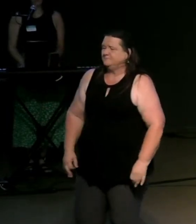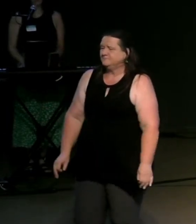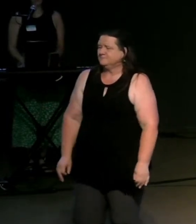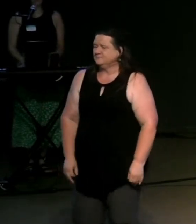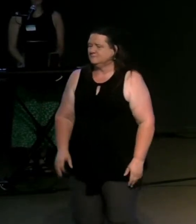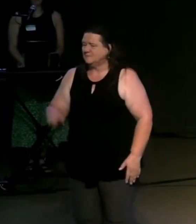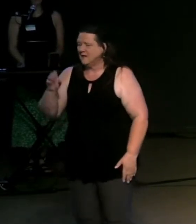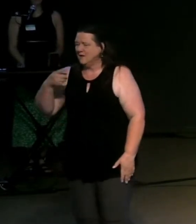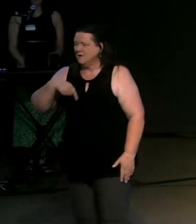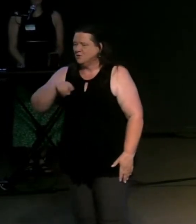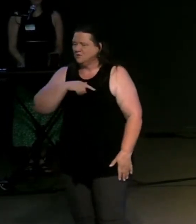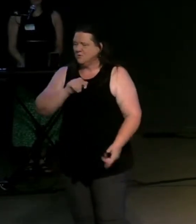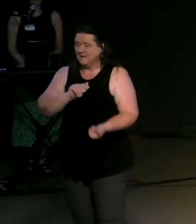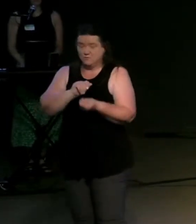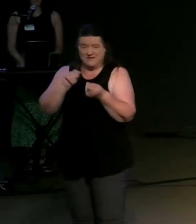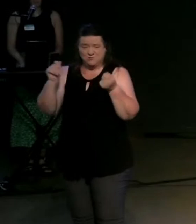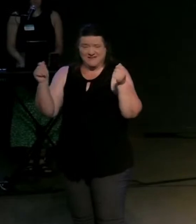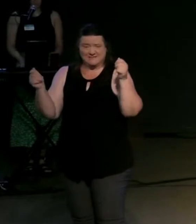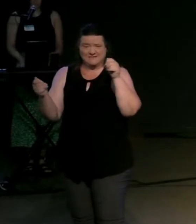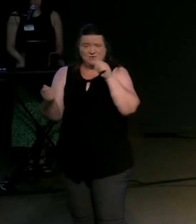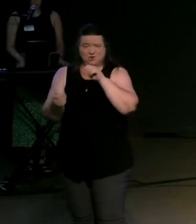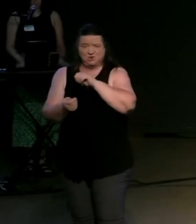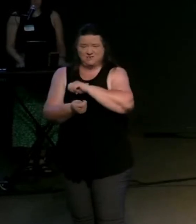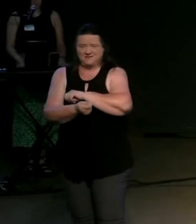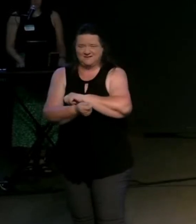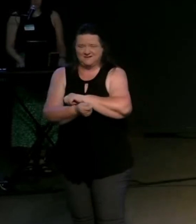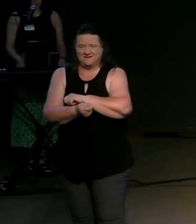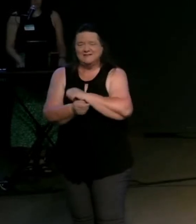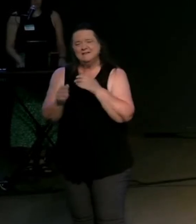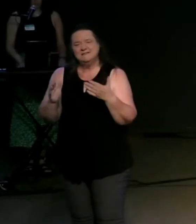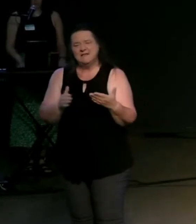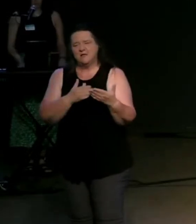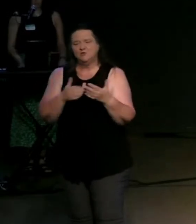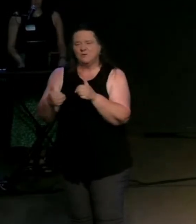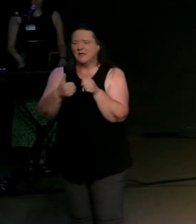so as we transition we're seeing a beautiful song